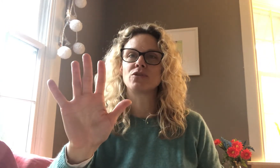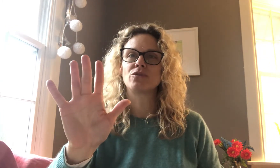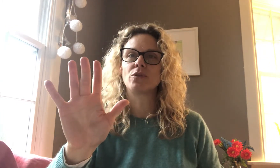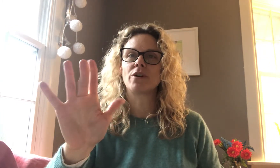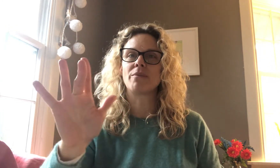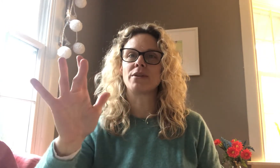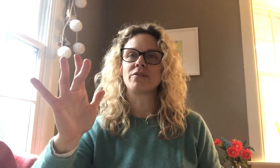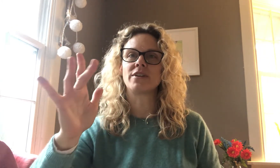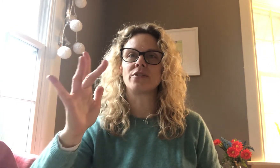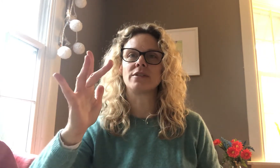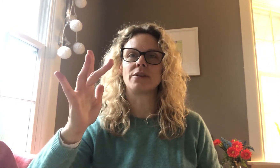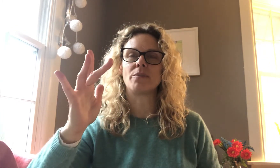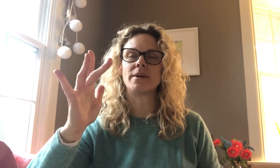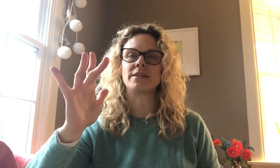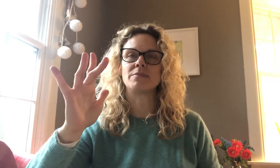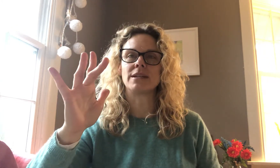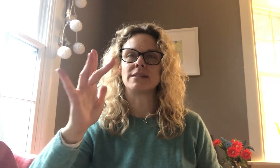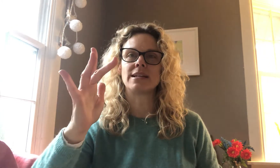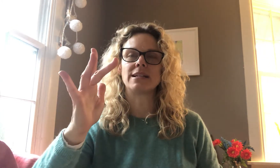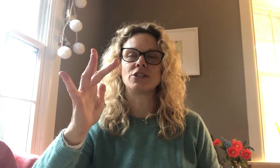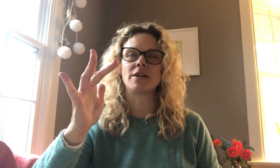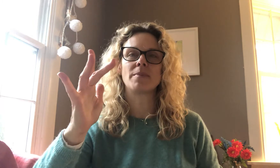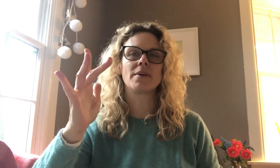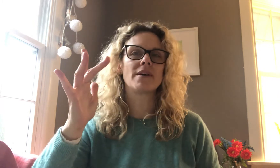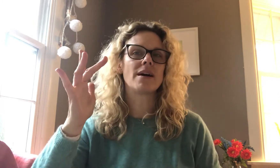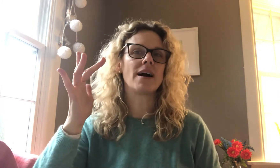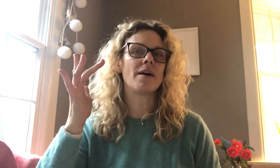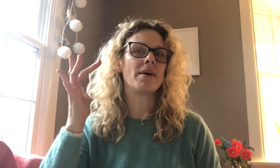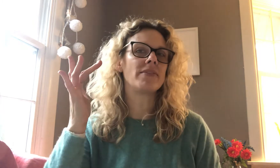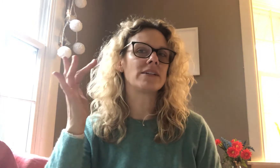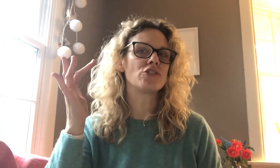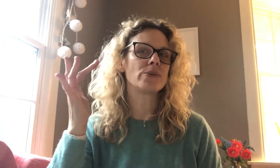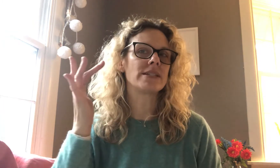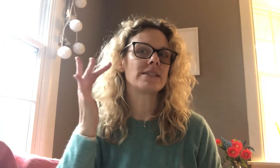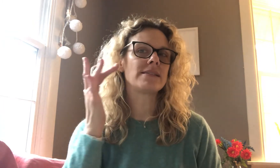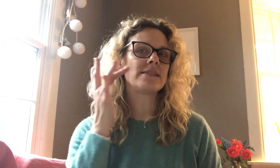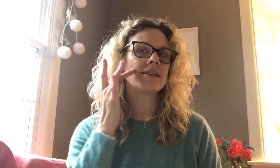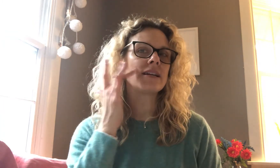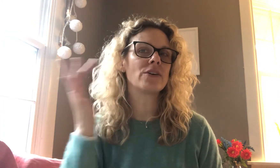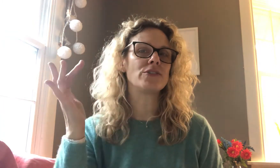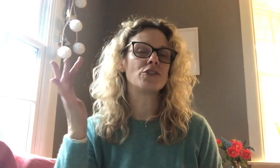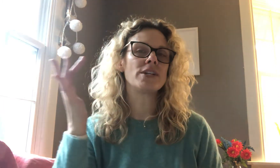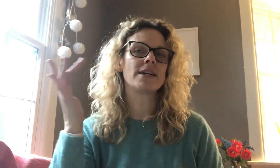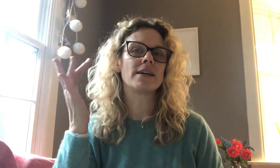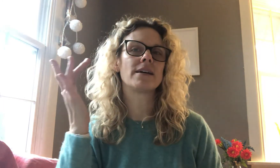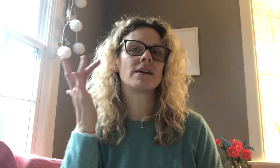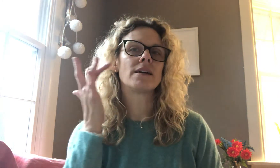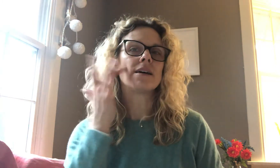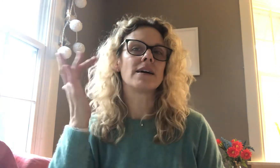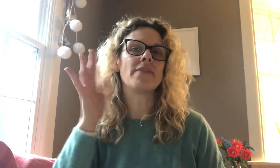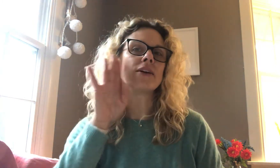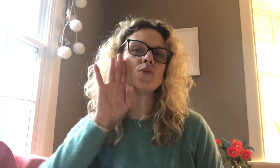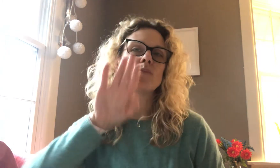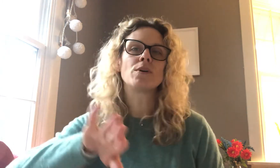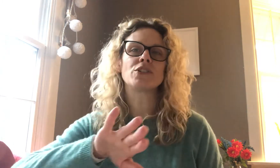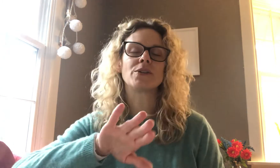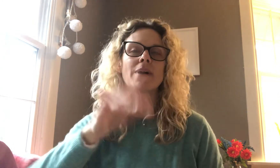forward our middle finger a little bit to make this hand shape. And then show it stinging on your cheek. And then you push it away.